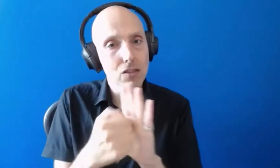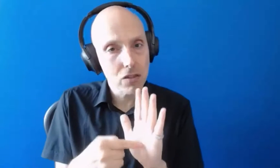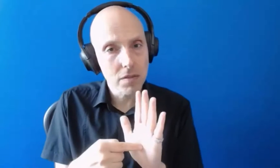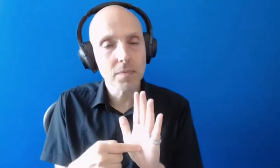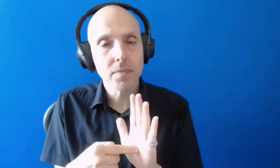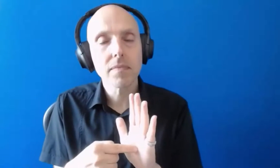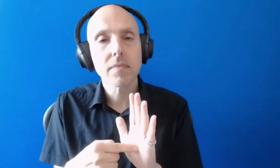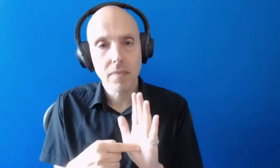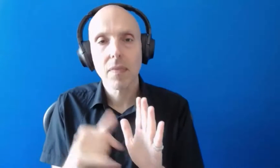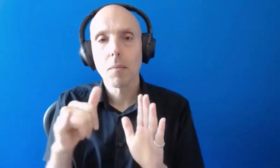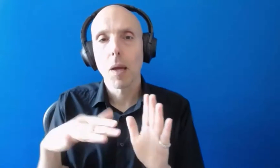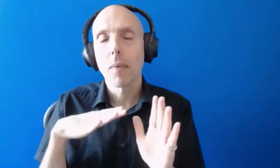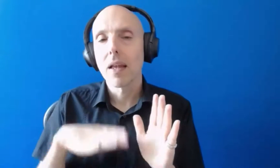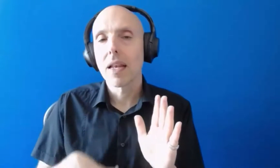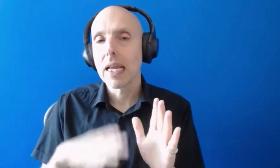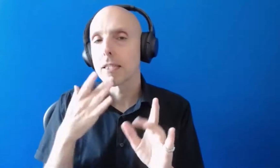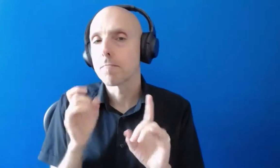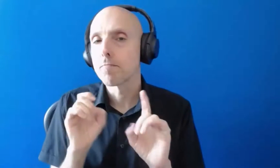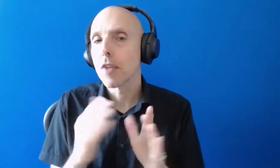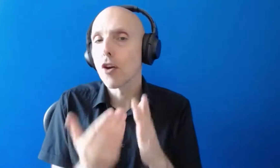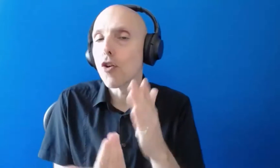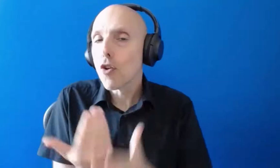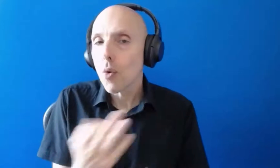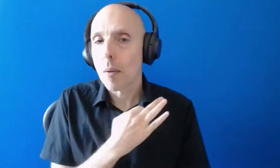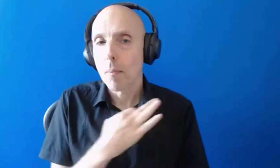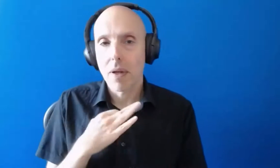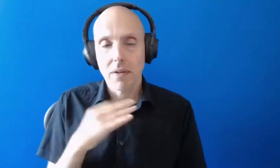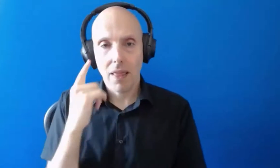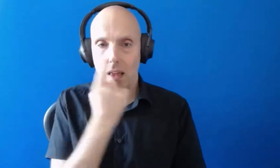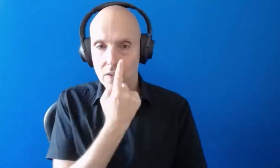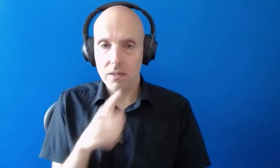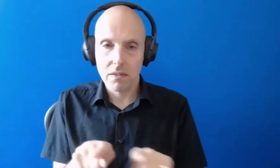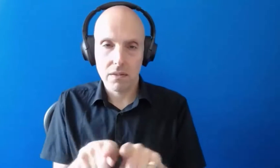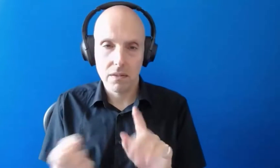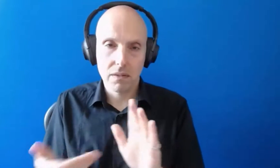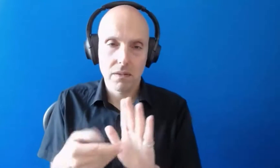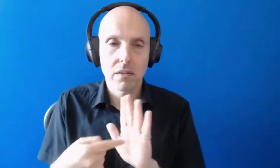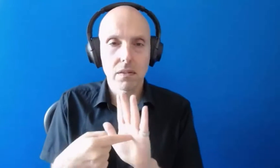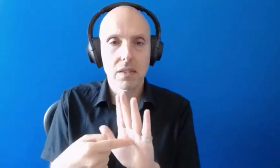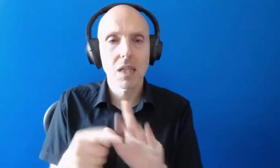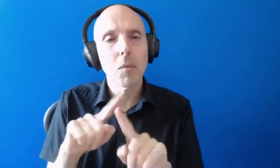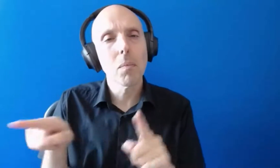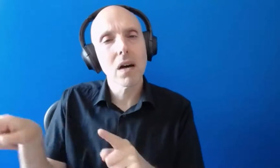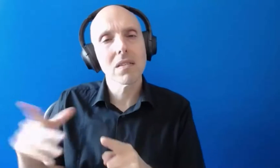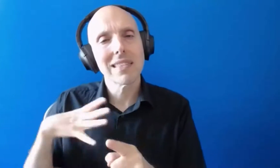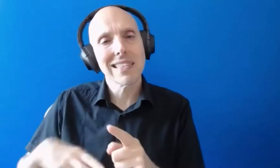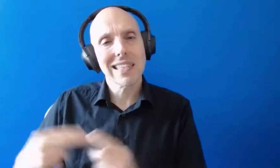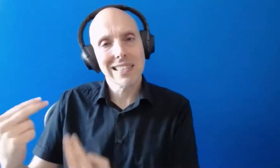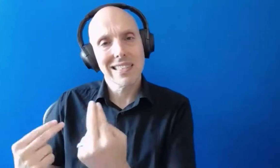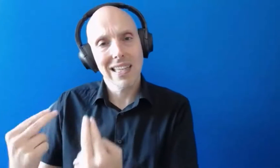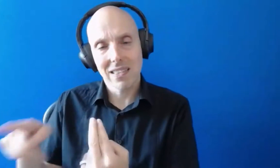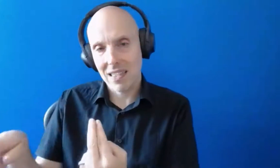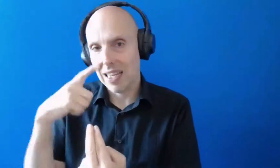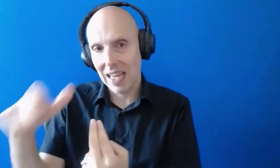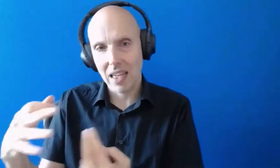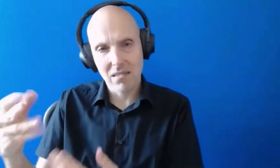to submit new medical evidence or new evidence of that condition to us but the need assessor will able to talk to you about the specifics of